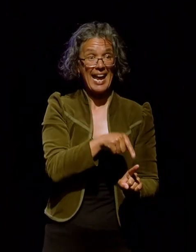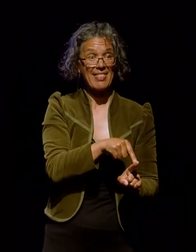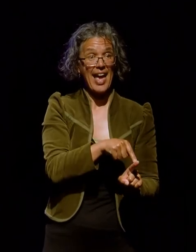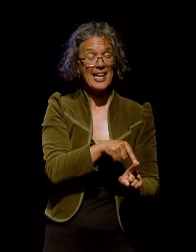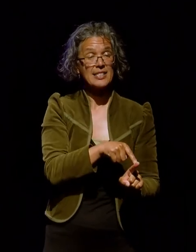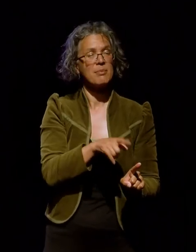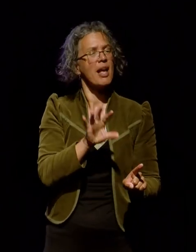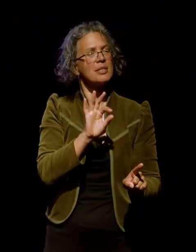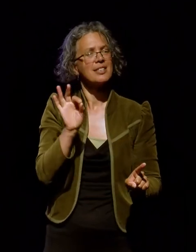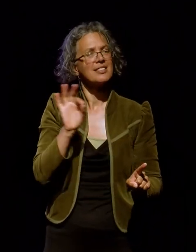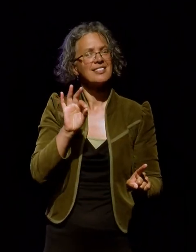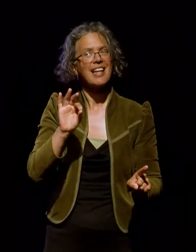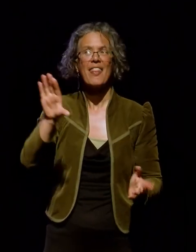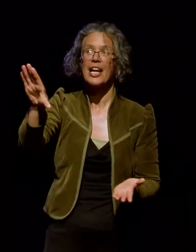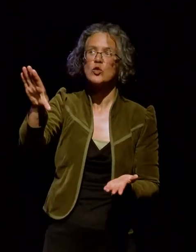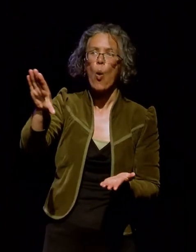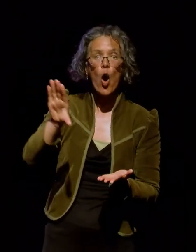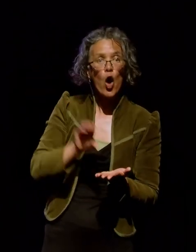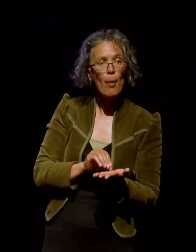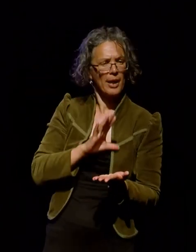copying the work. It's only if you remix.